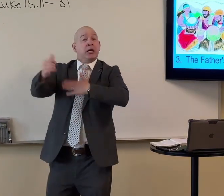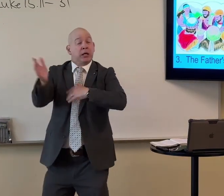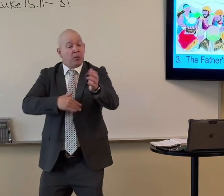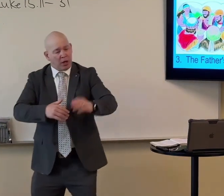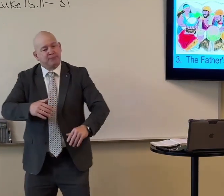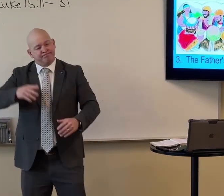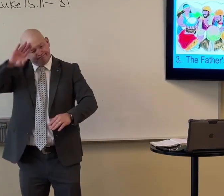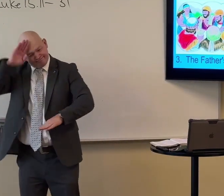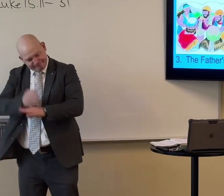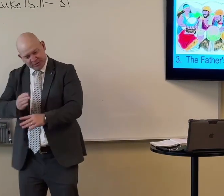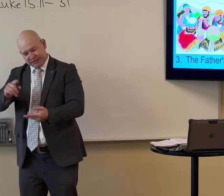Anyway.